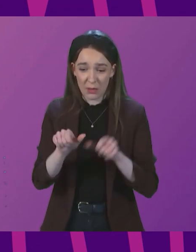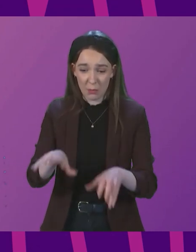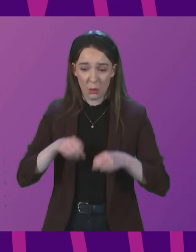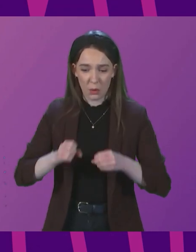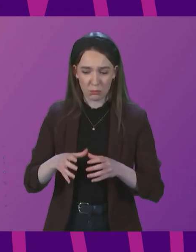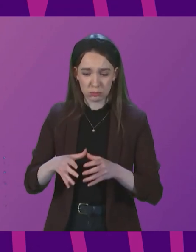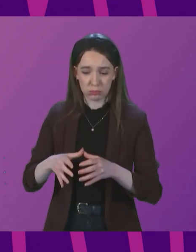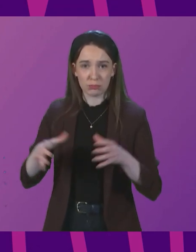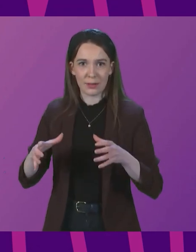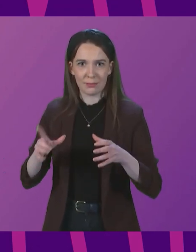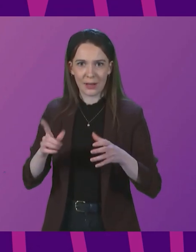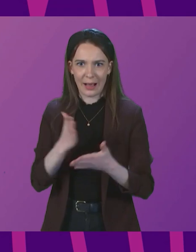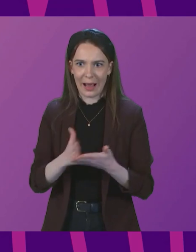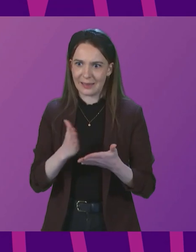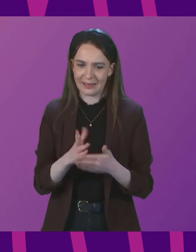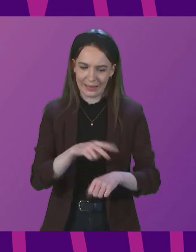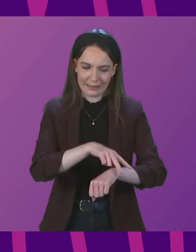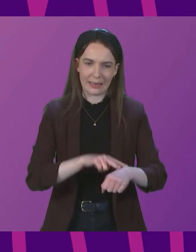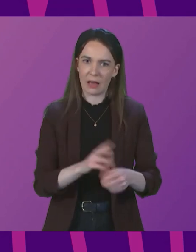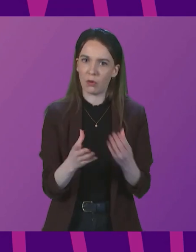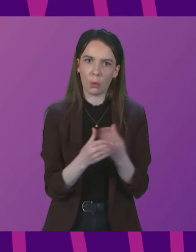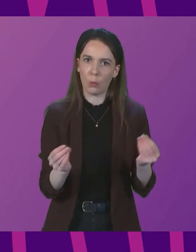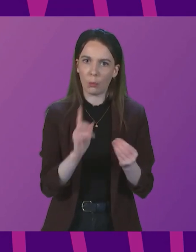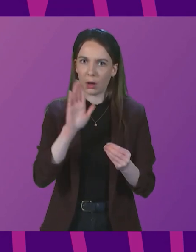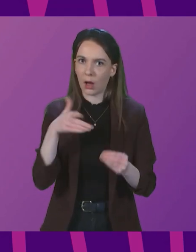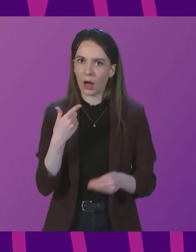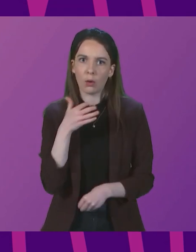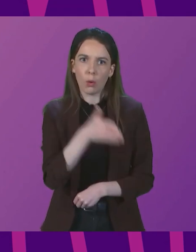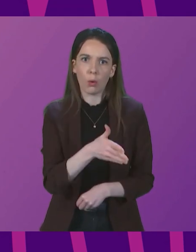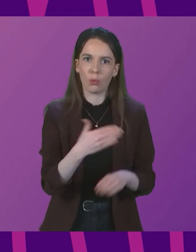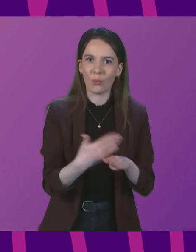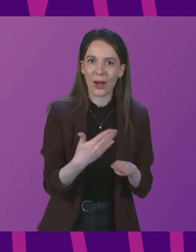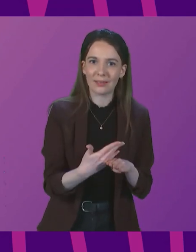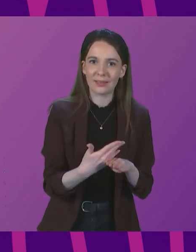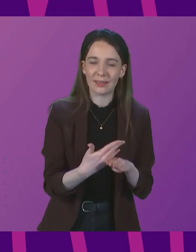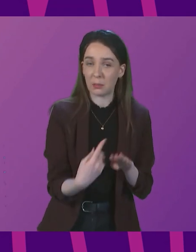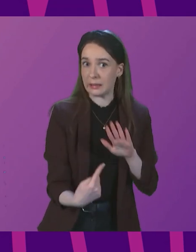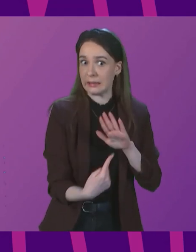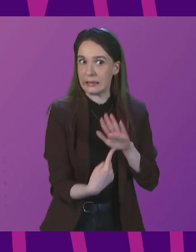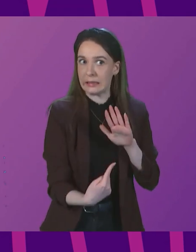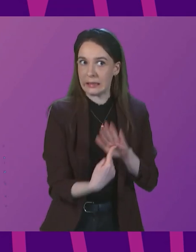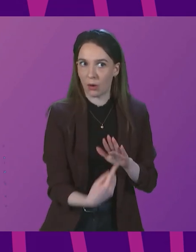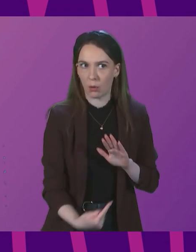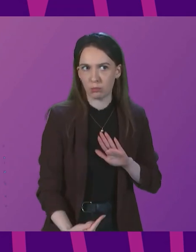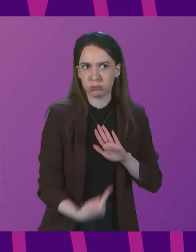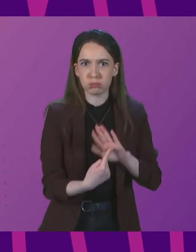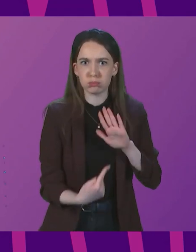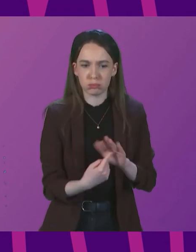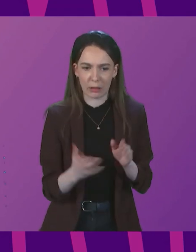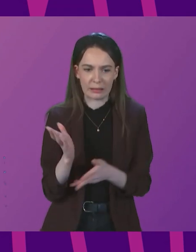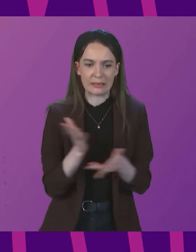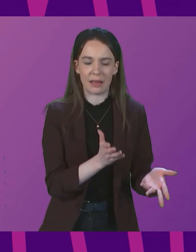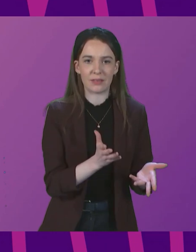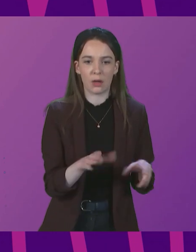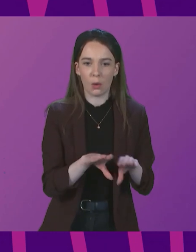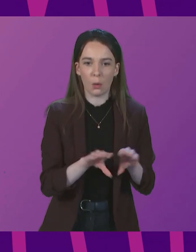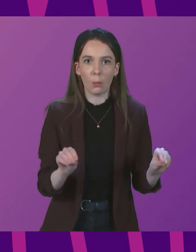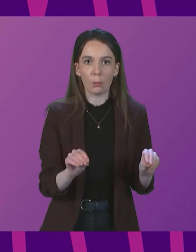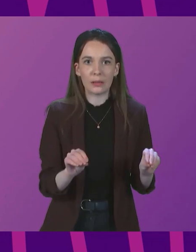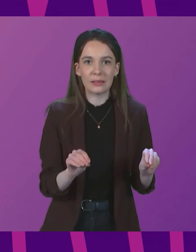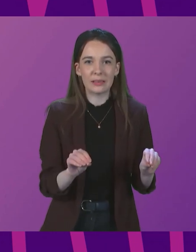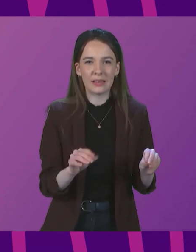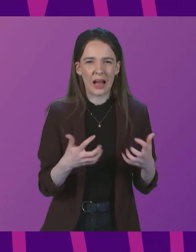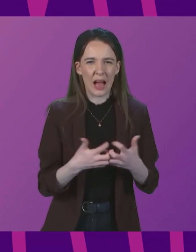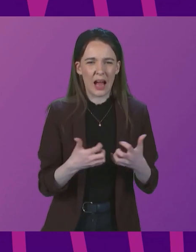staff absences that are caused across key and critical services. The way to ease that